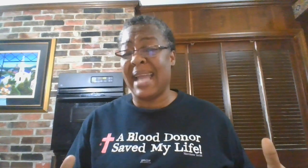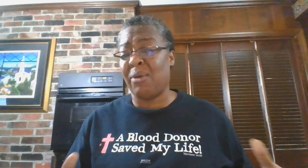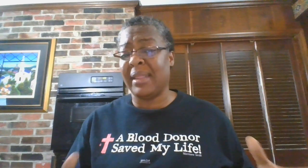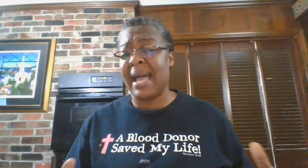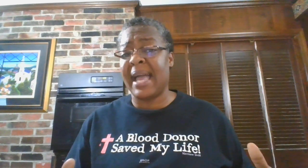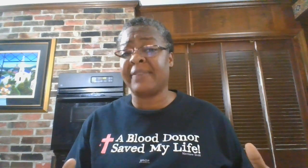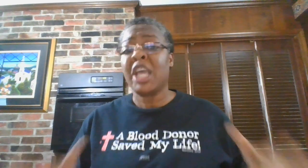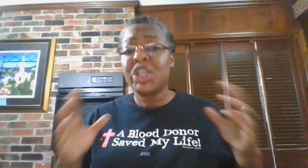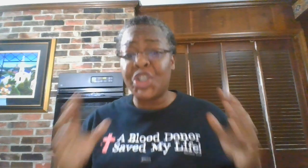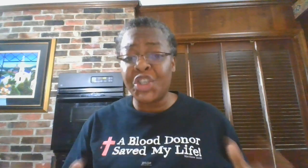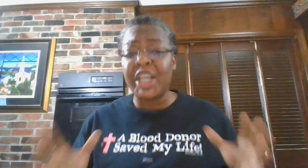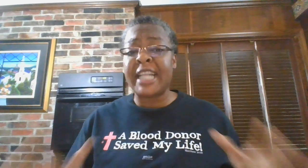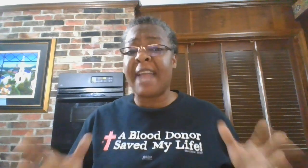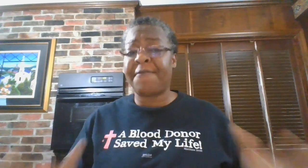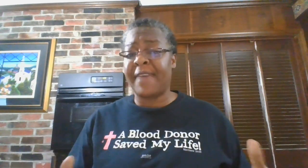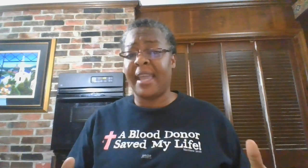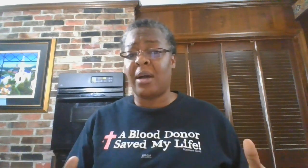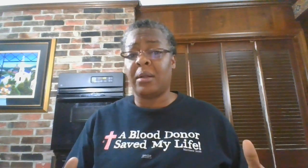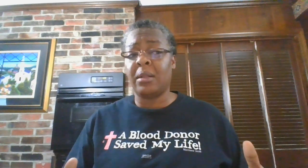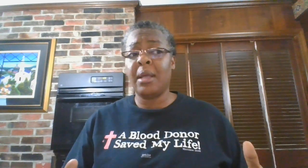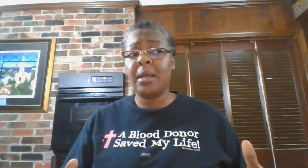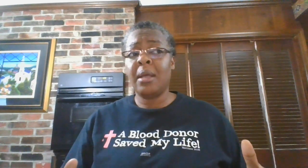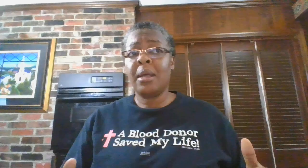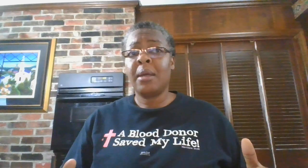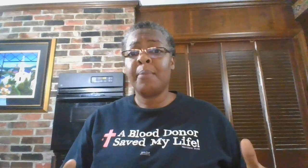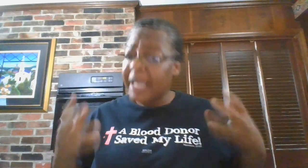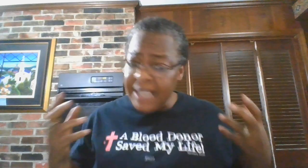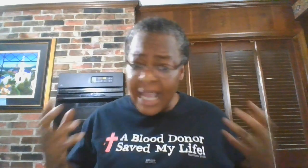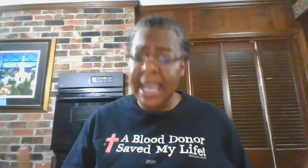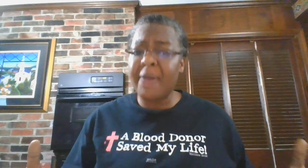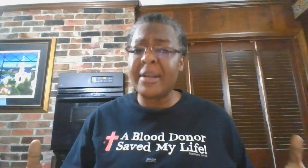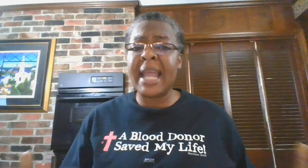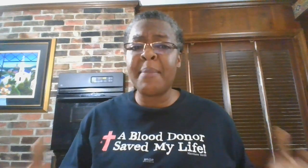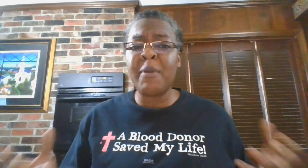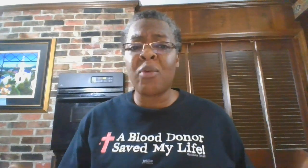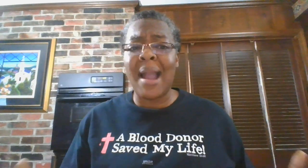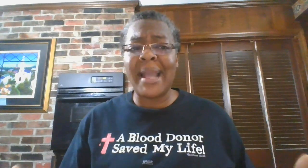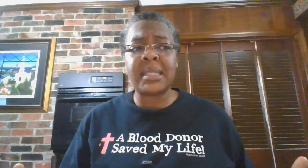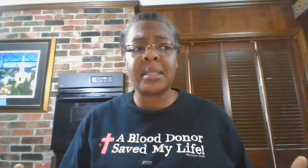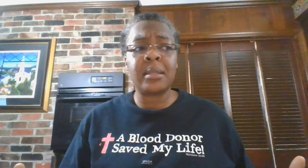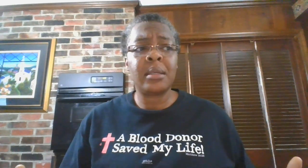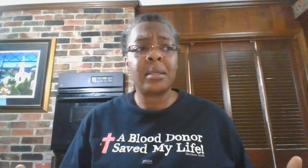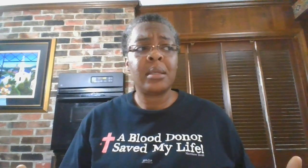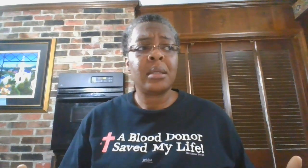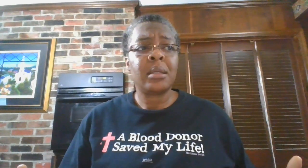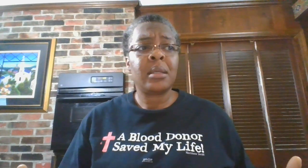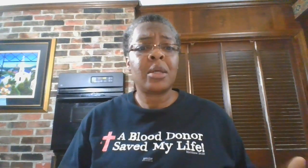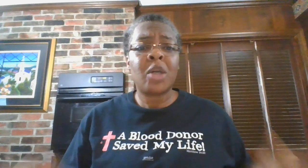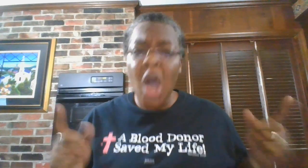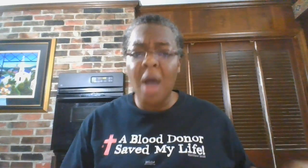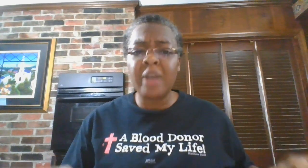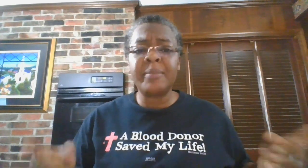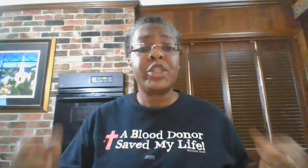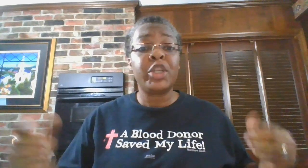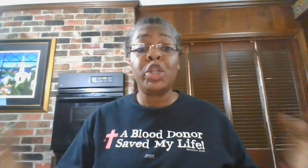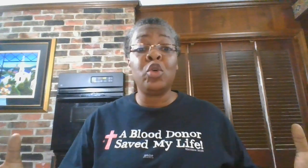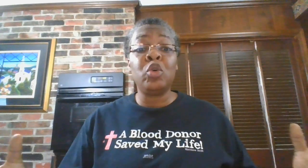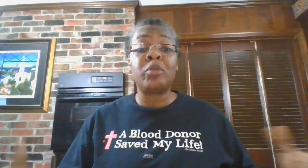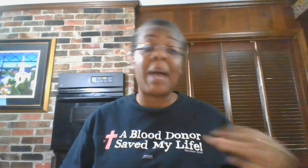our lives, should that fail, because I carry the name of Christ, cause me to lose my